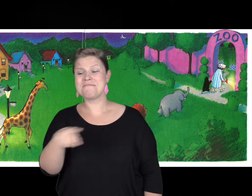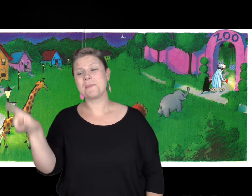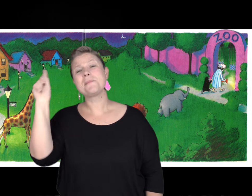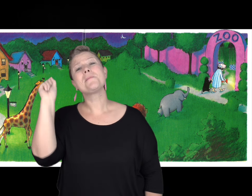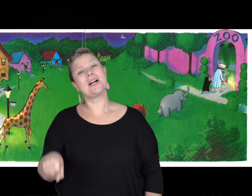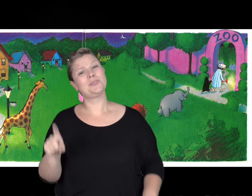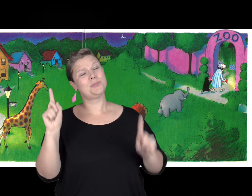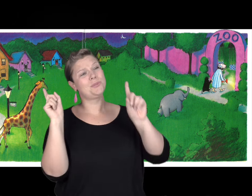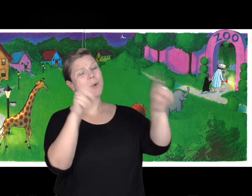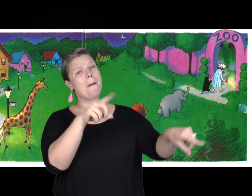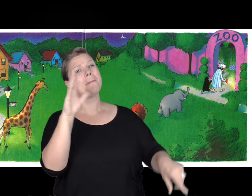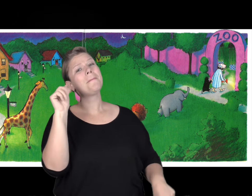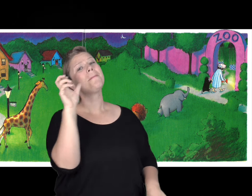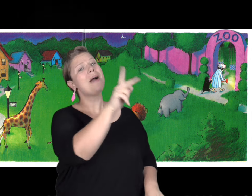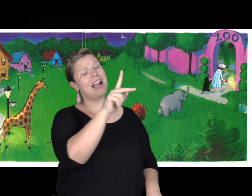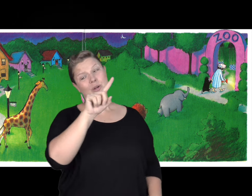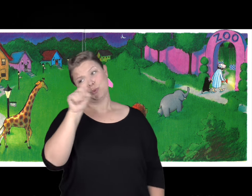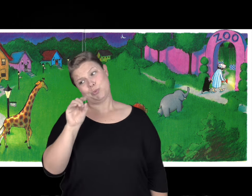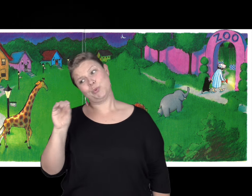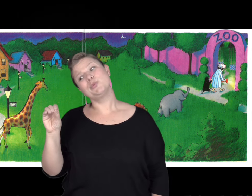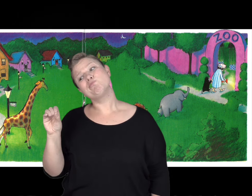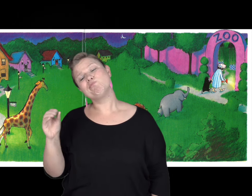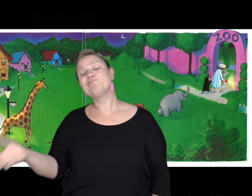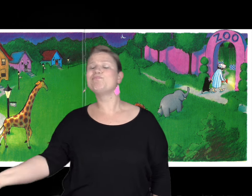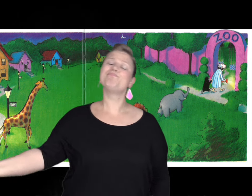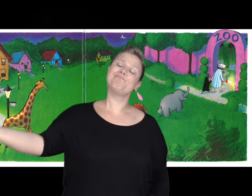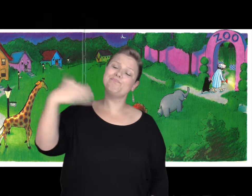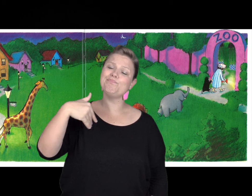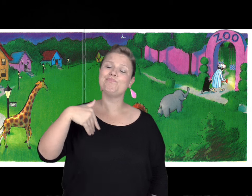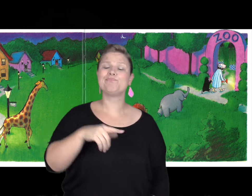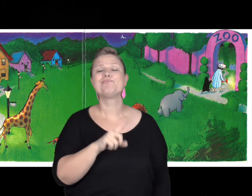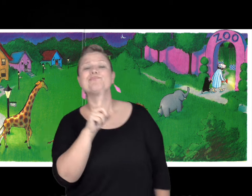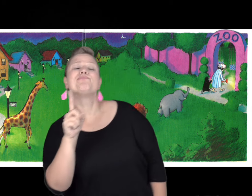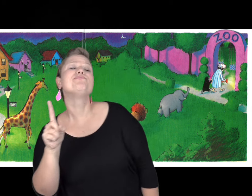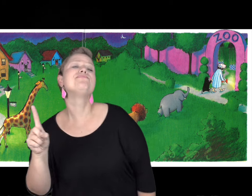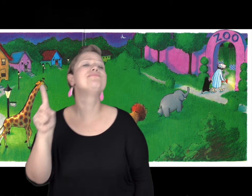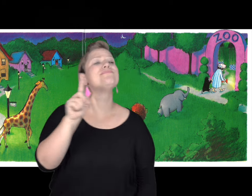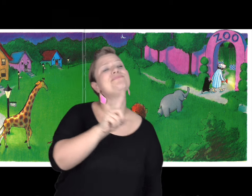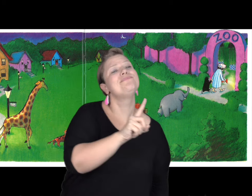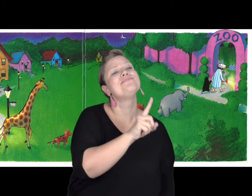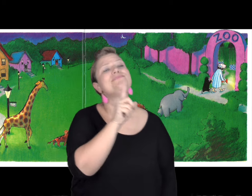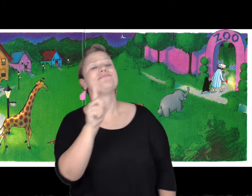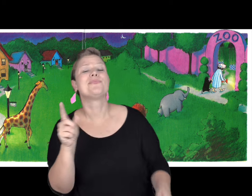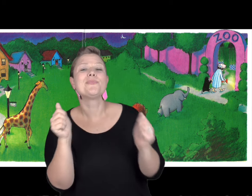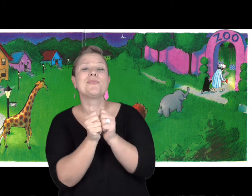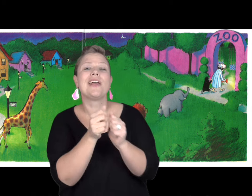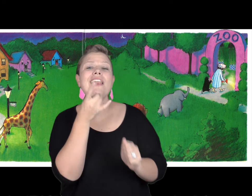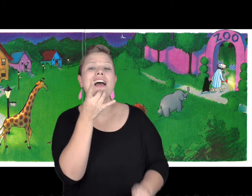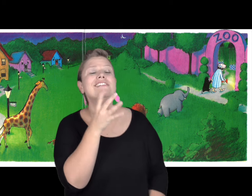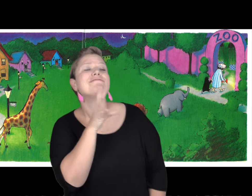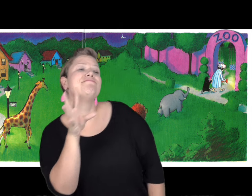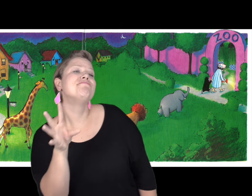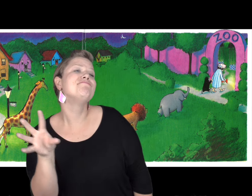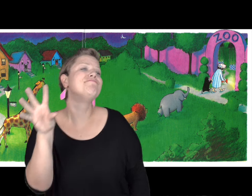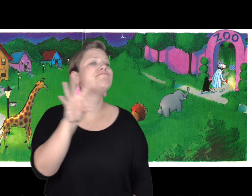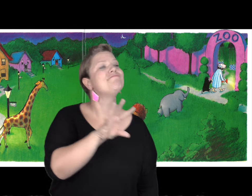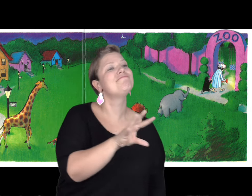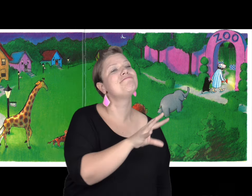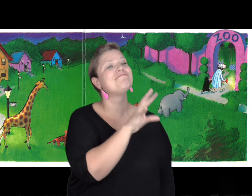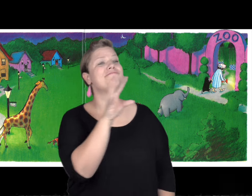oh i am sorry animals but you have got to go back to the zoo come on here she went